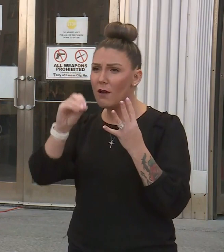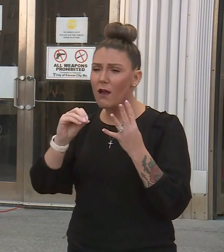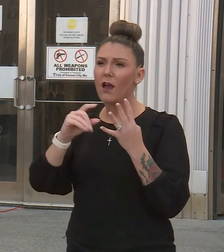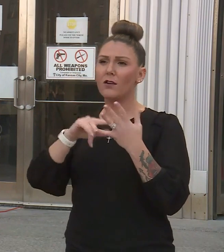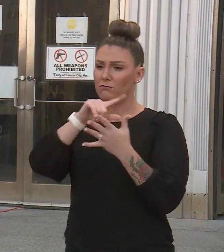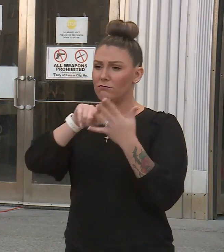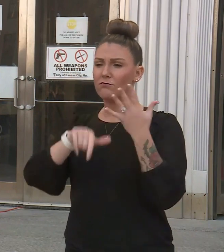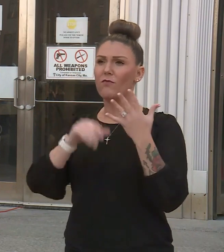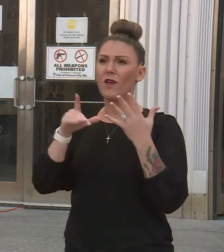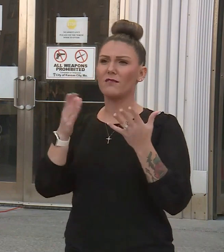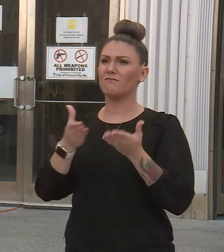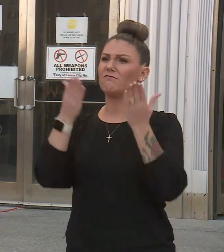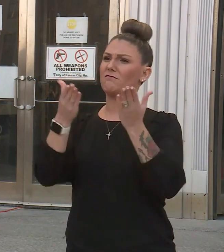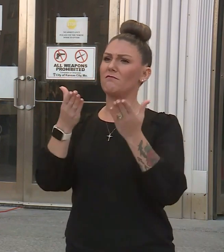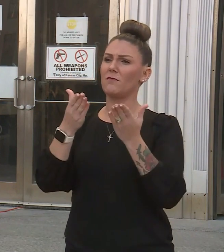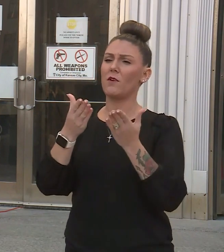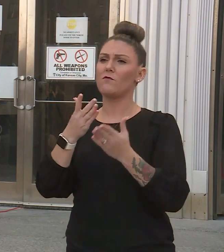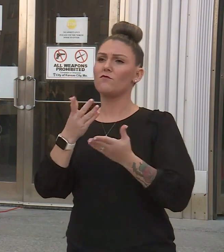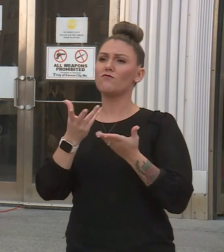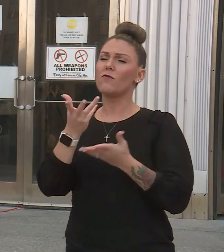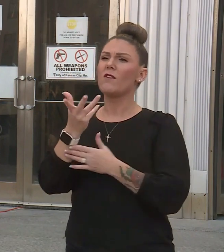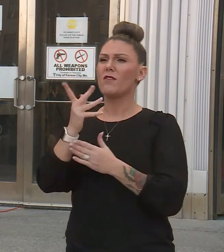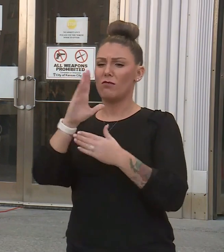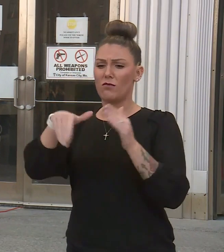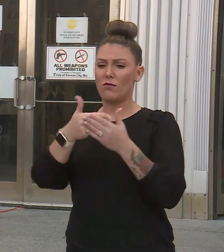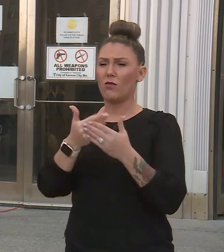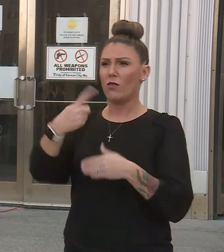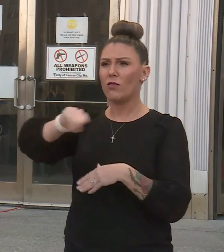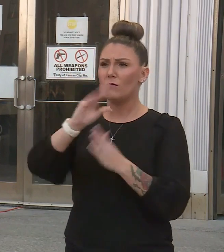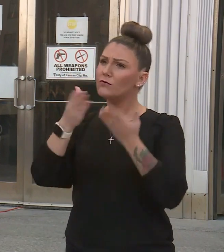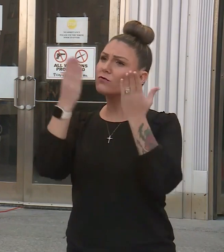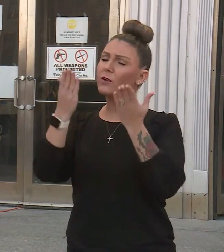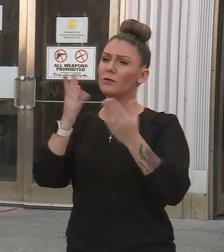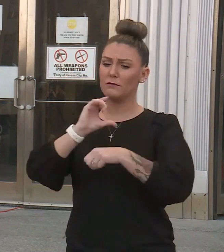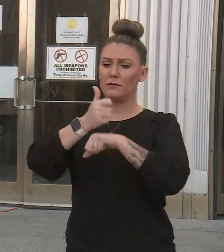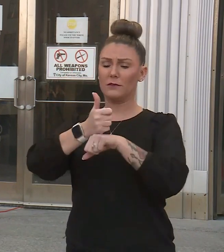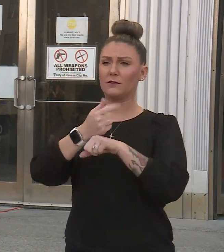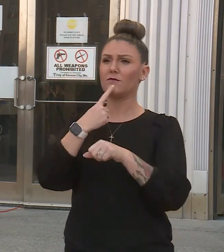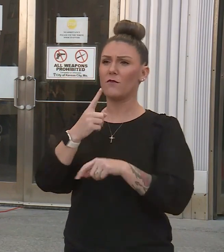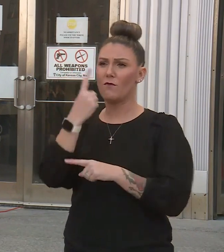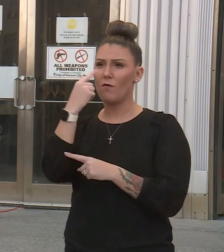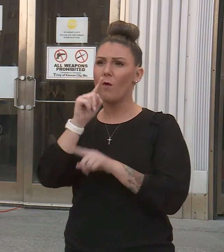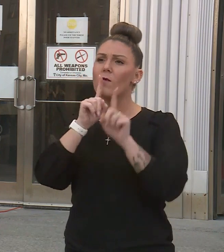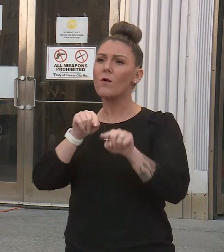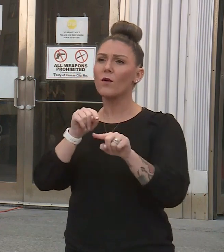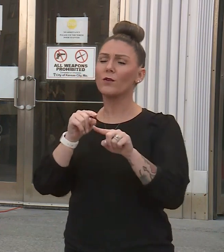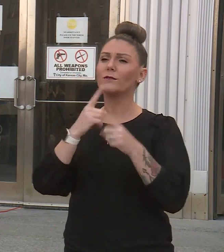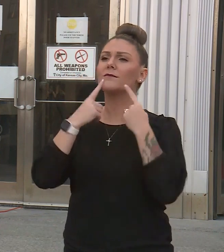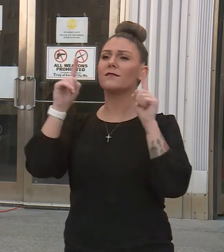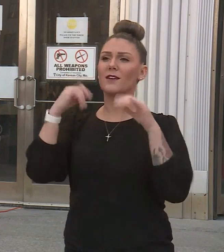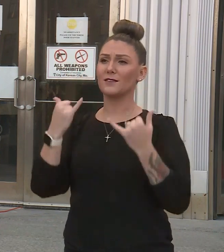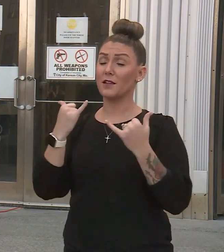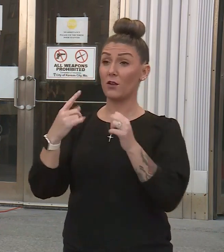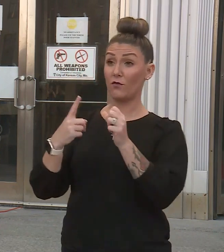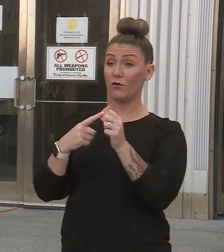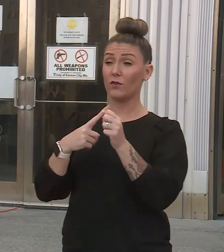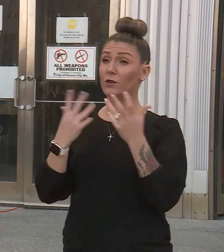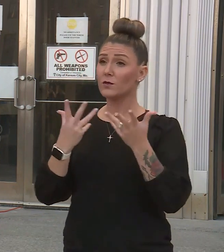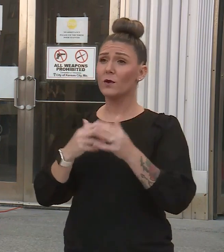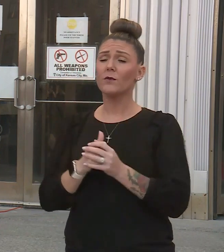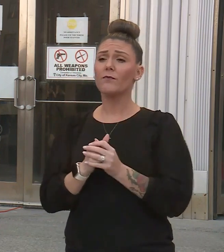listed a set of recommendations for us. And it's those recommendations that are a basis for the orders that we're announcing today. First